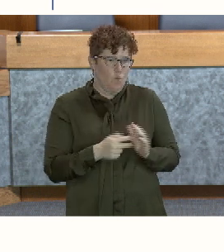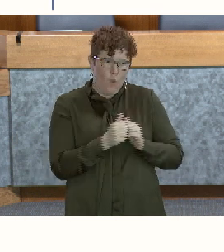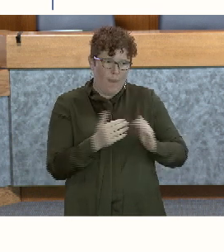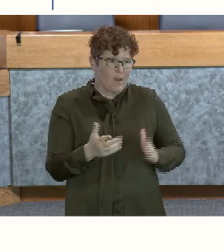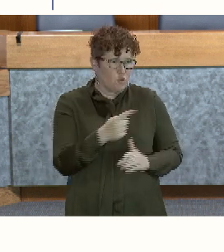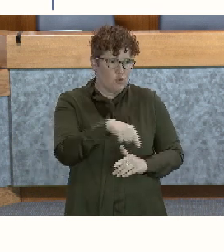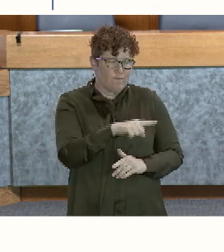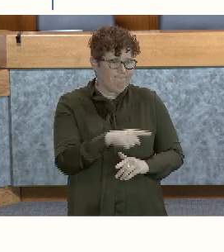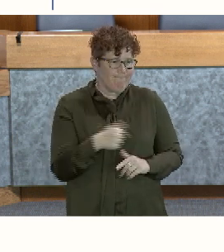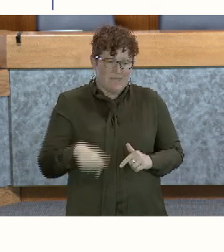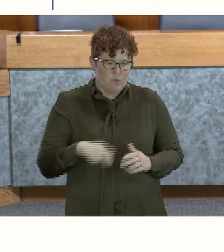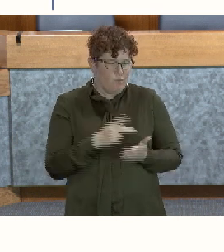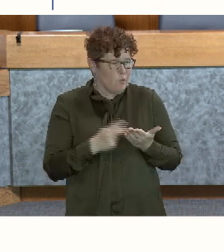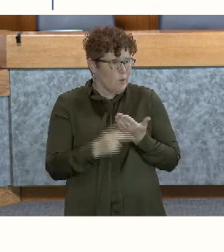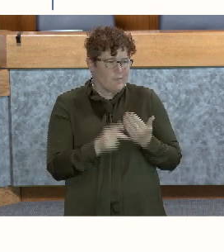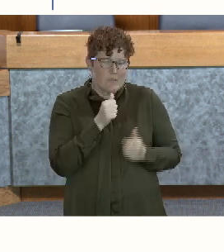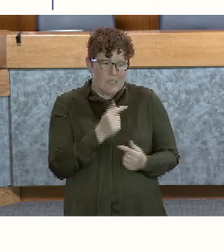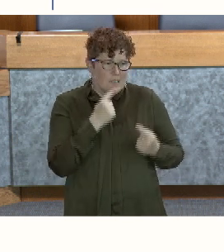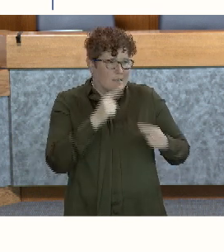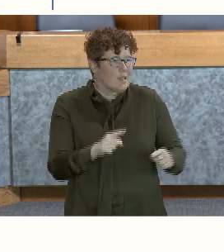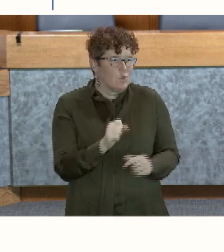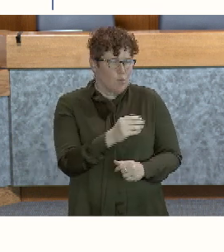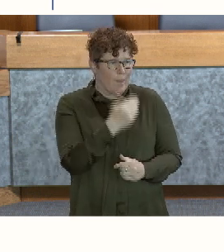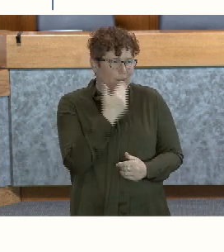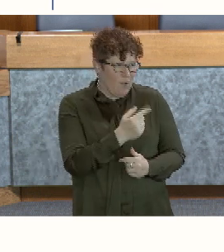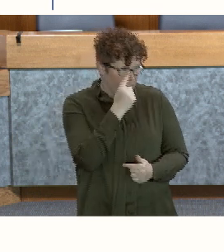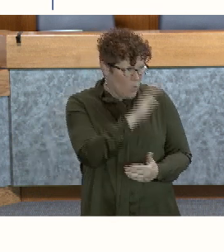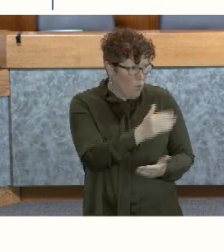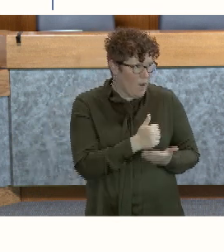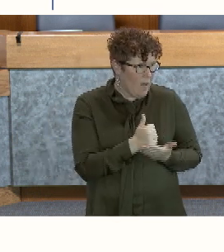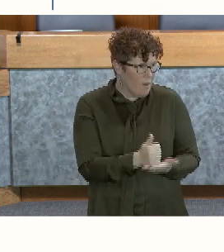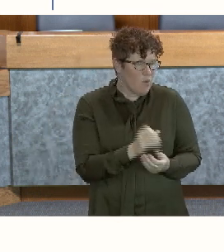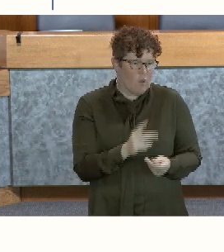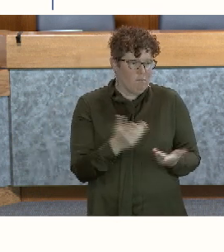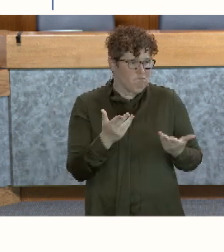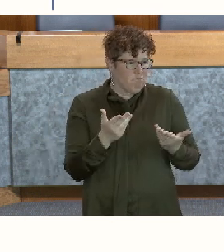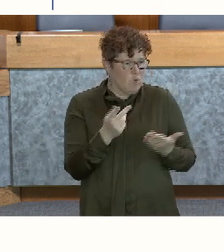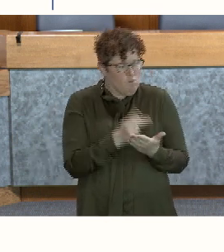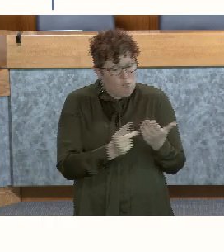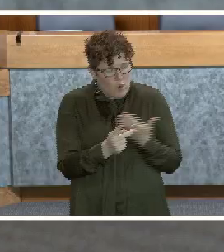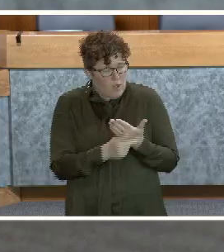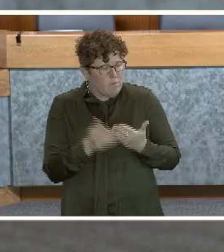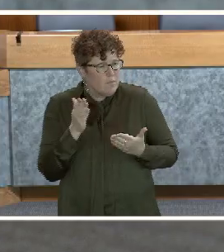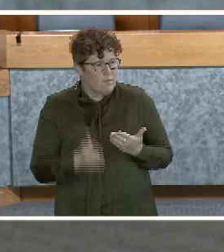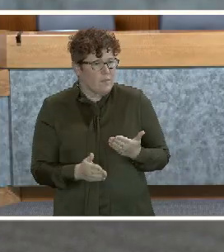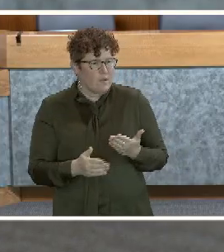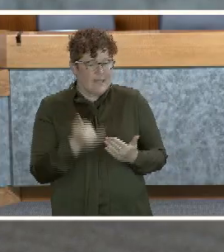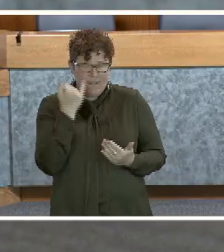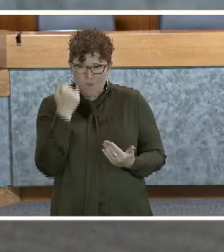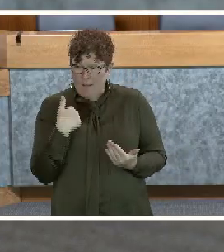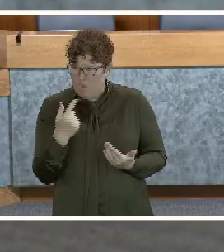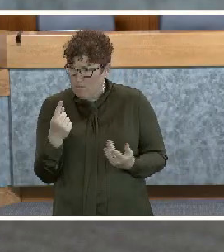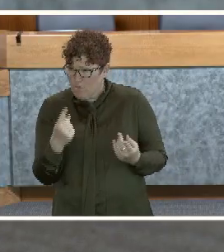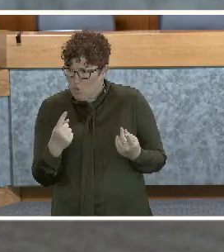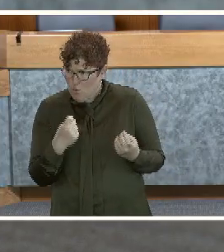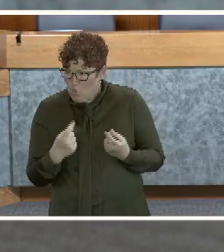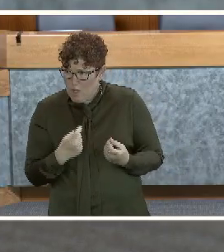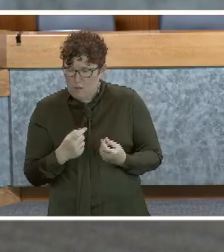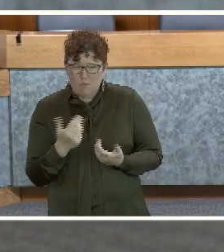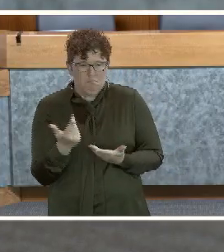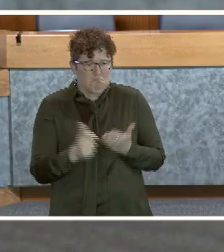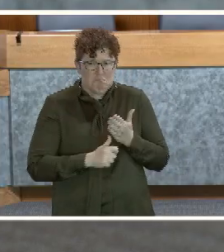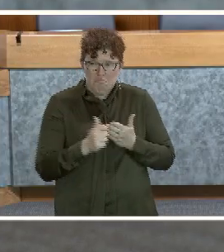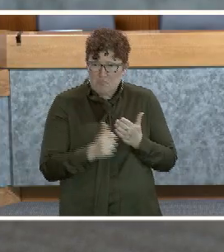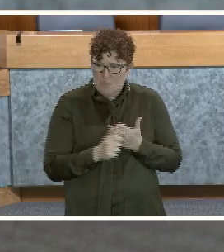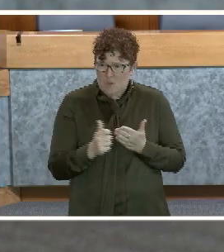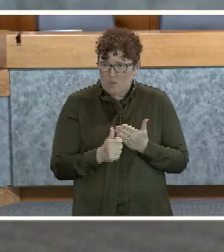you. So thank you again for your help. So this concludes the program. We'll be available for any questions. If you would like materials,